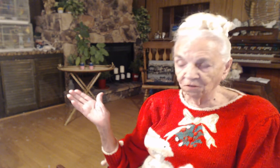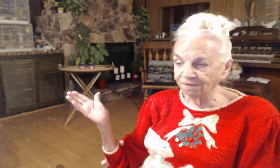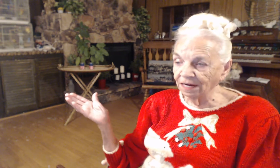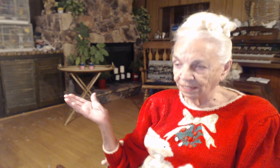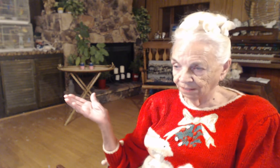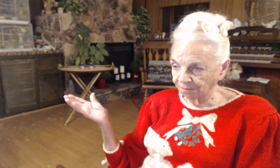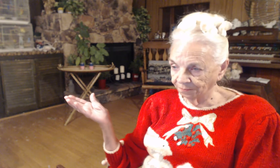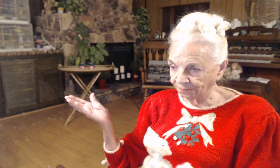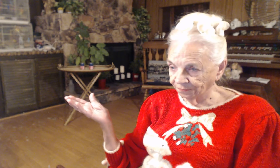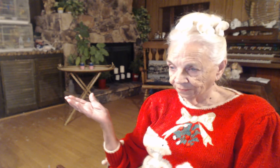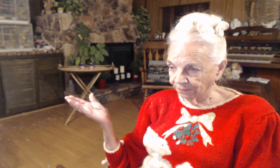fine.